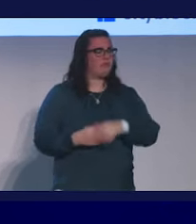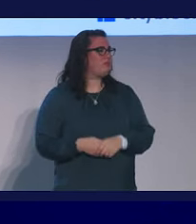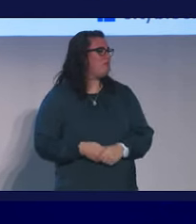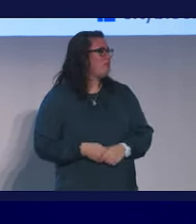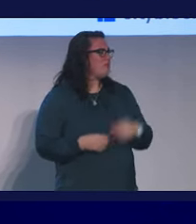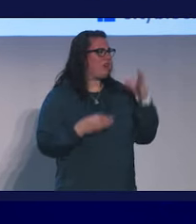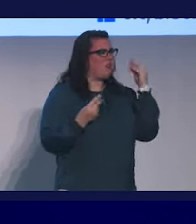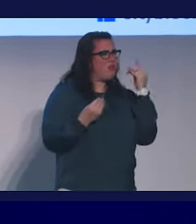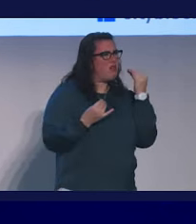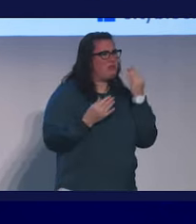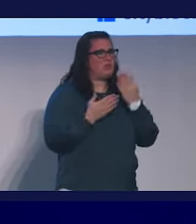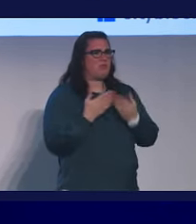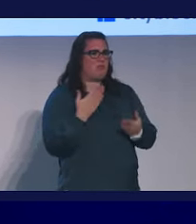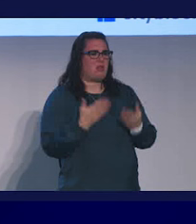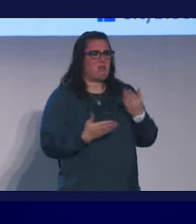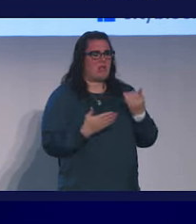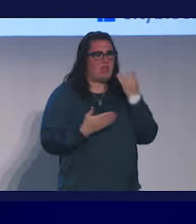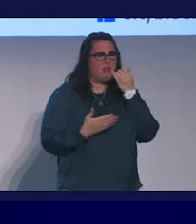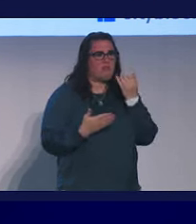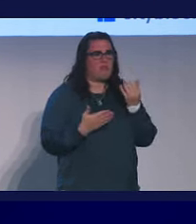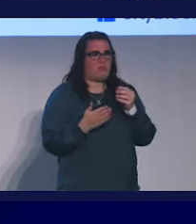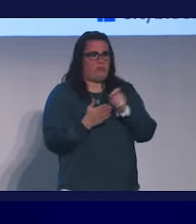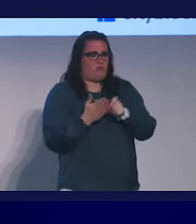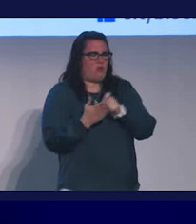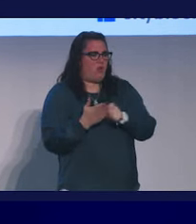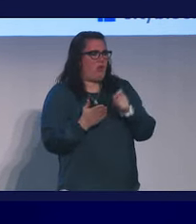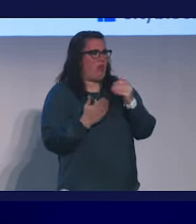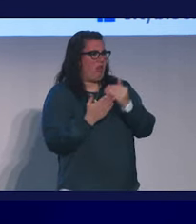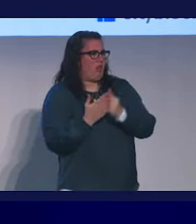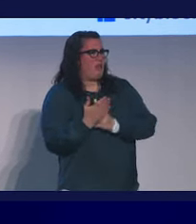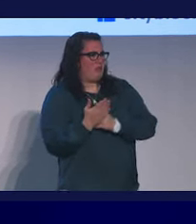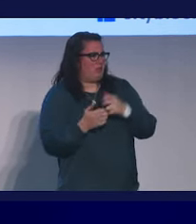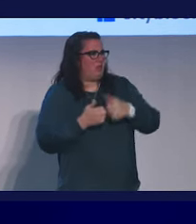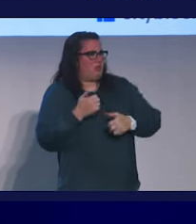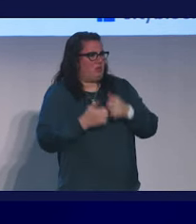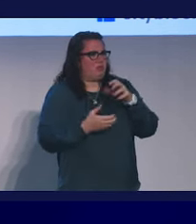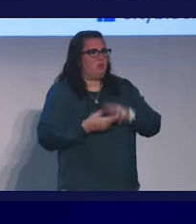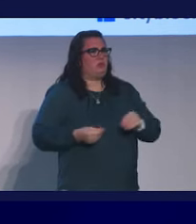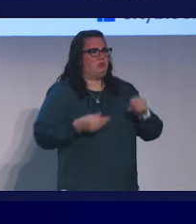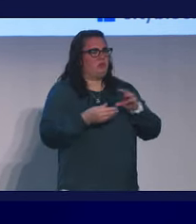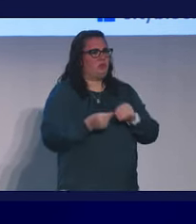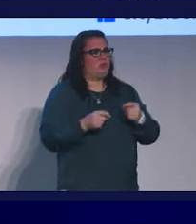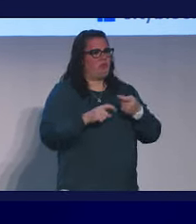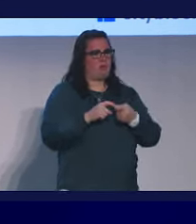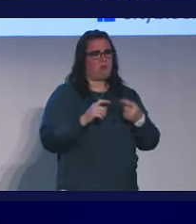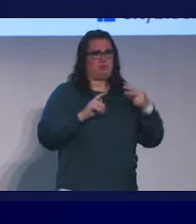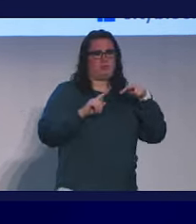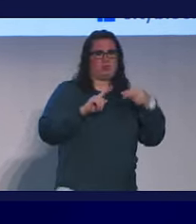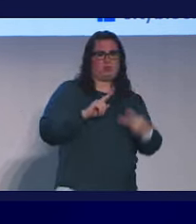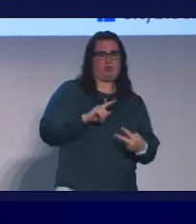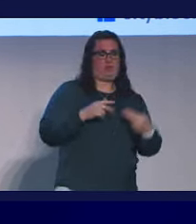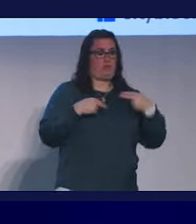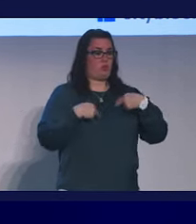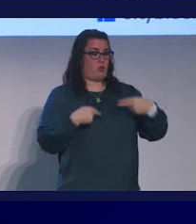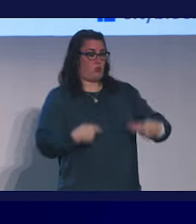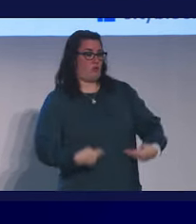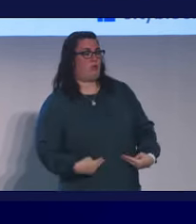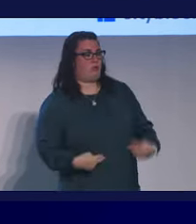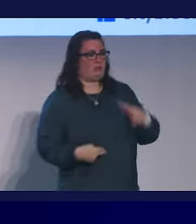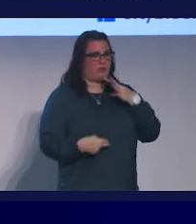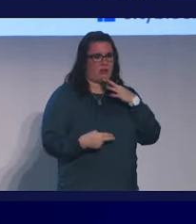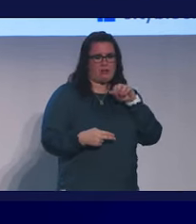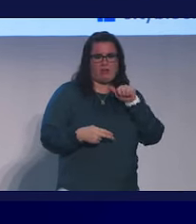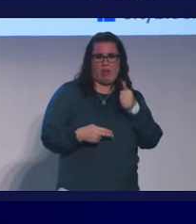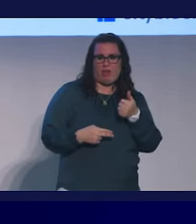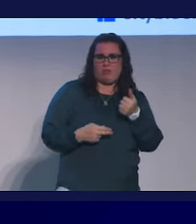I thought maybe what if we rewrote her problem list and her story from the perspective of a human being, just talking to another